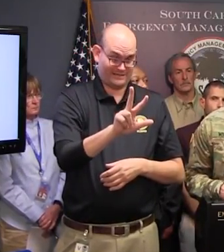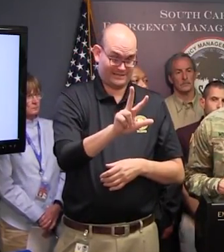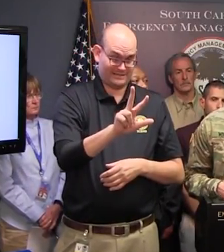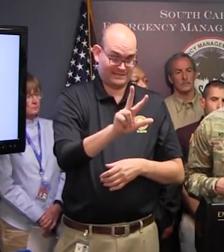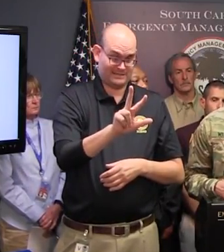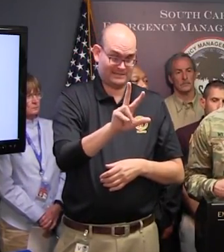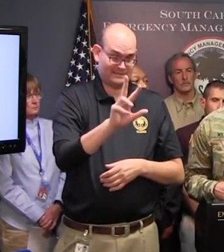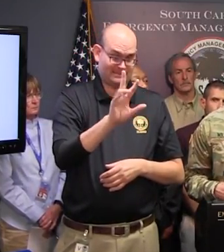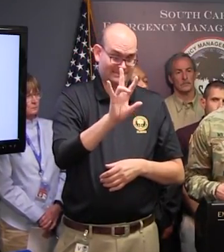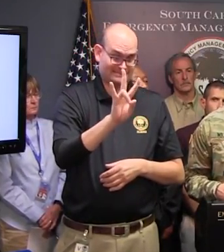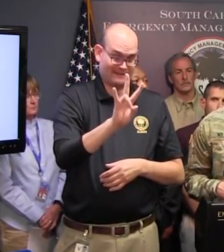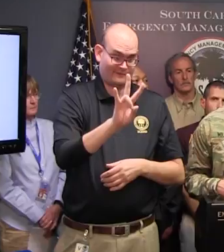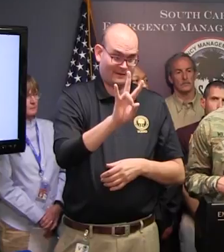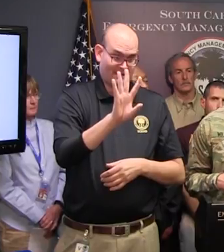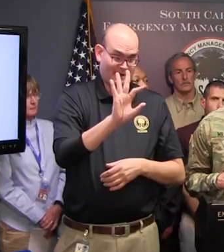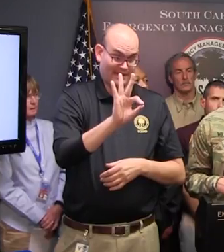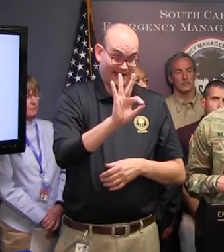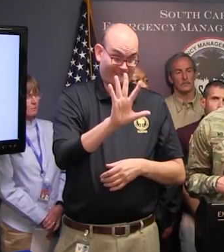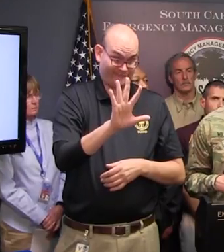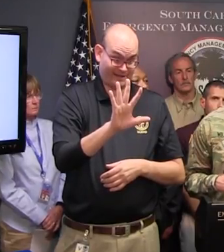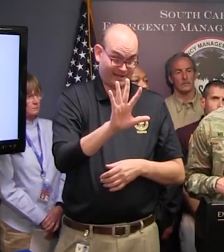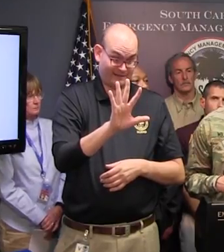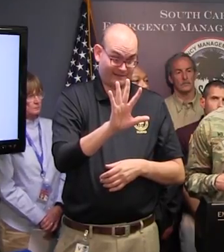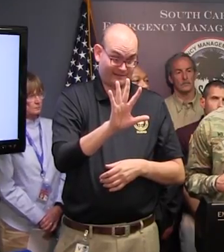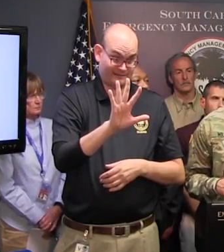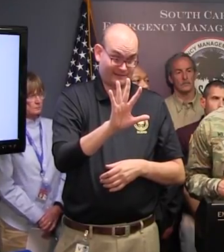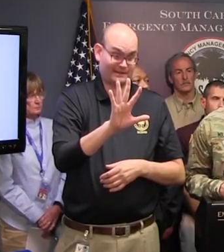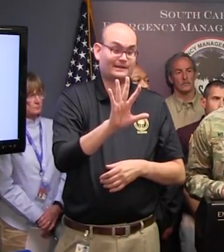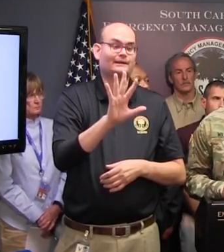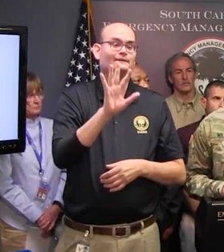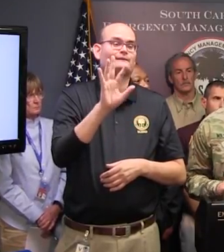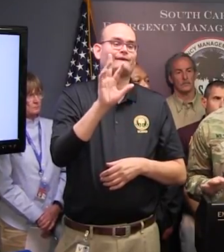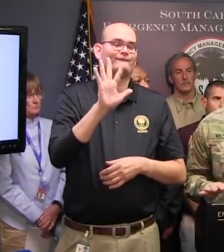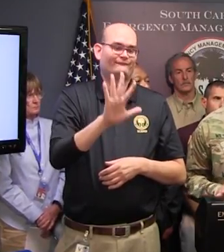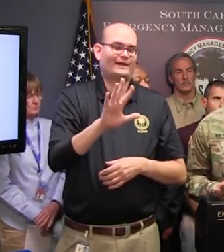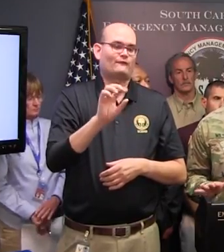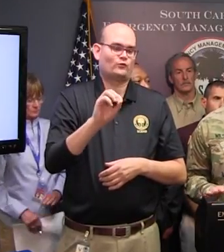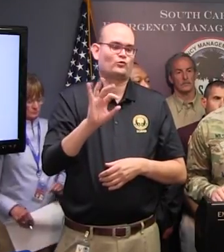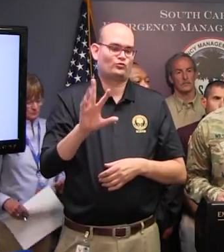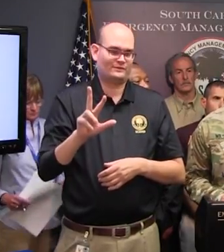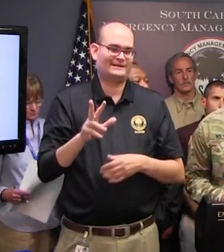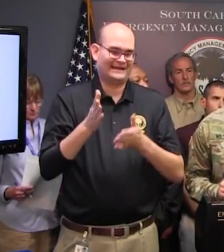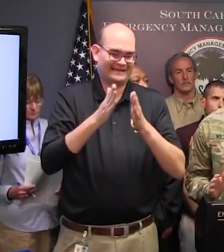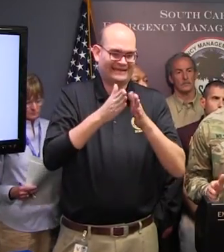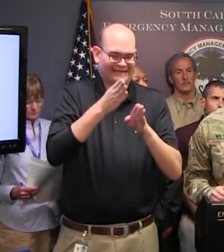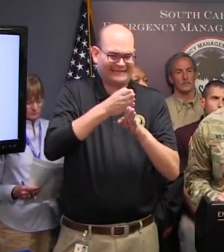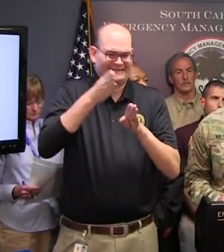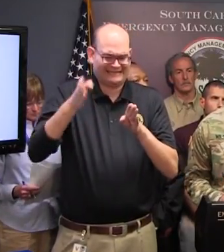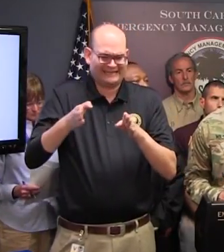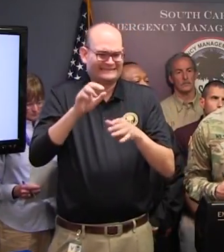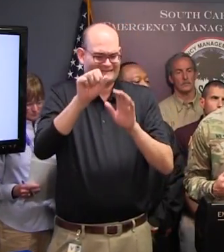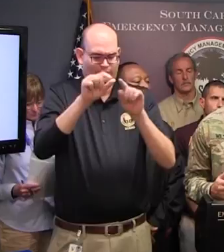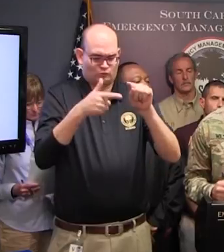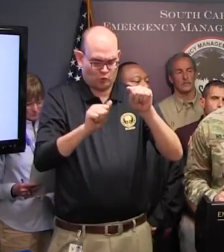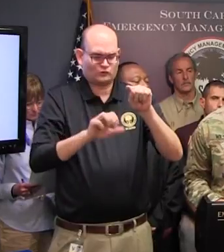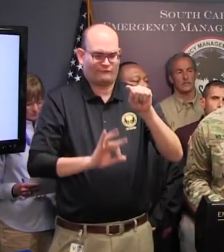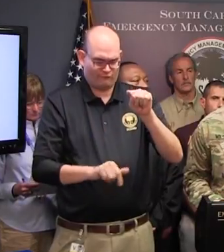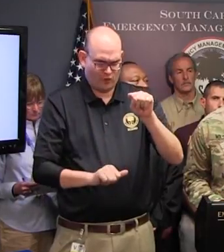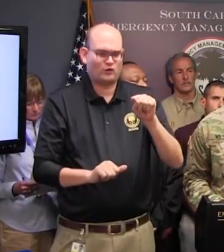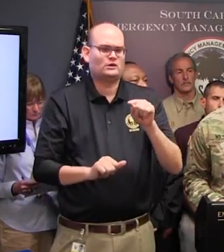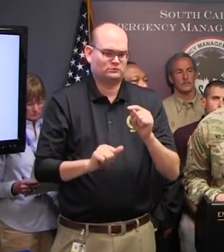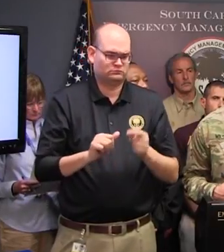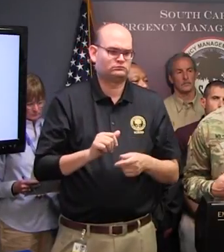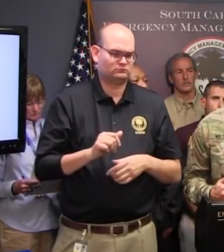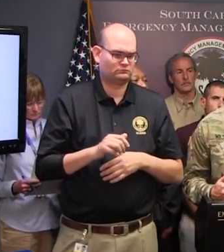All of these will be investigated after the event has occurred and our partner or neighboring states have gone through this event. We will be